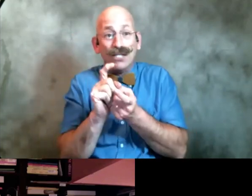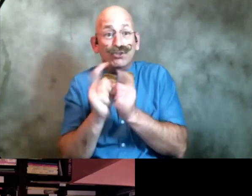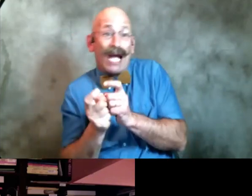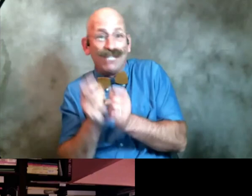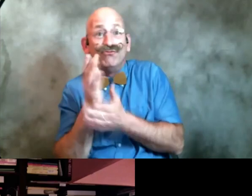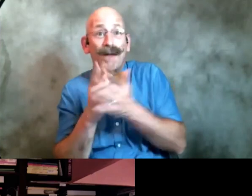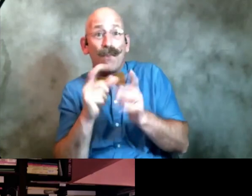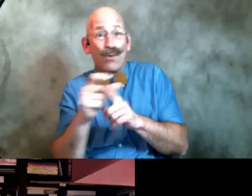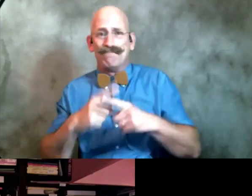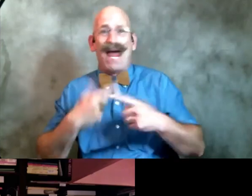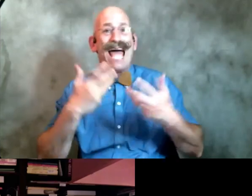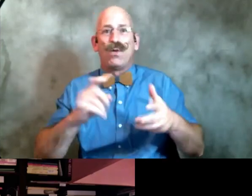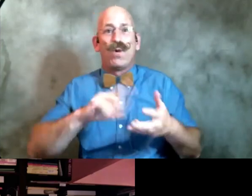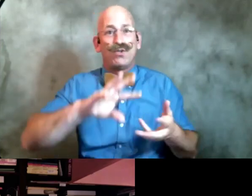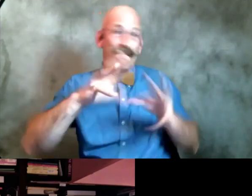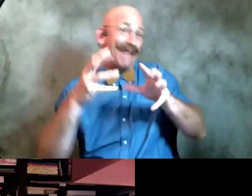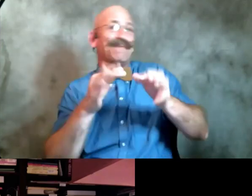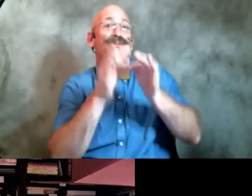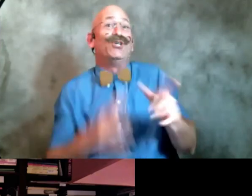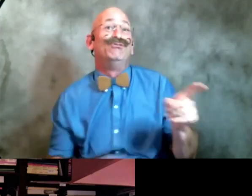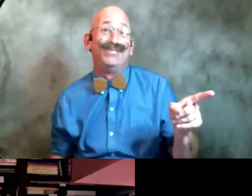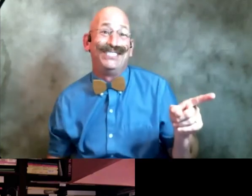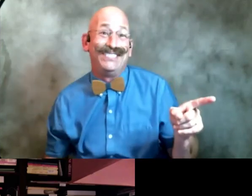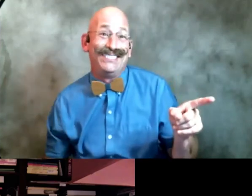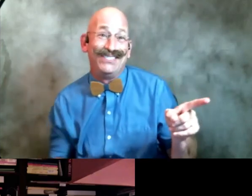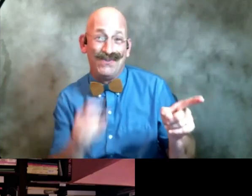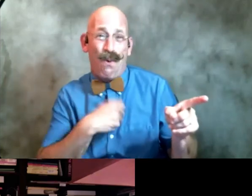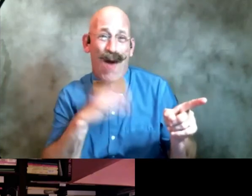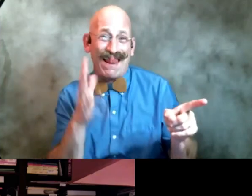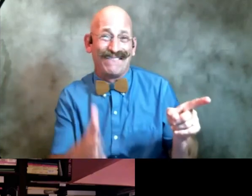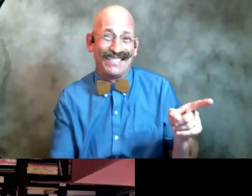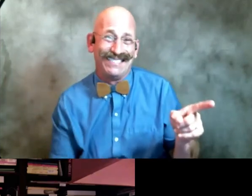adam um so i left it